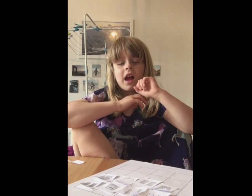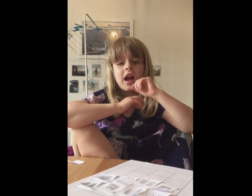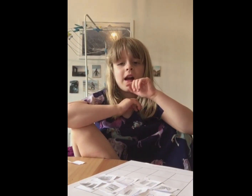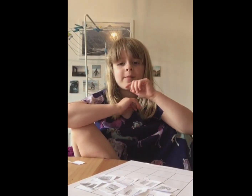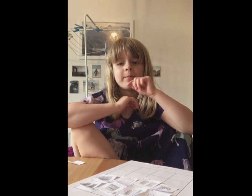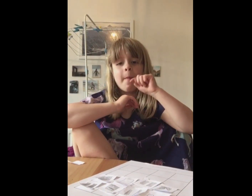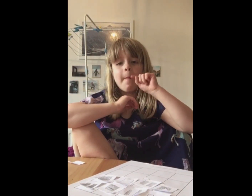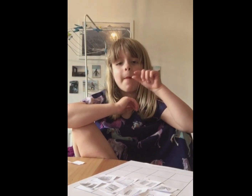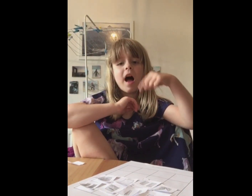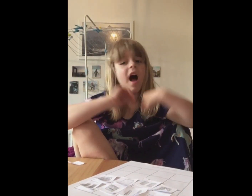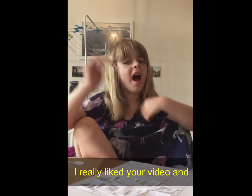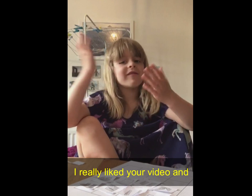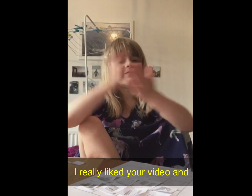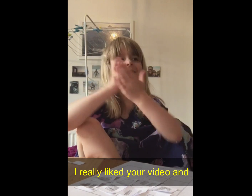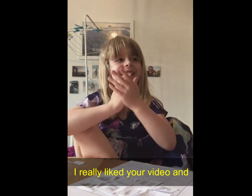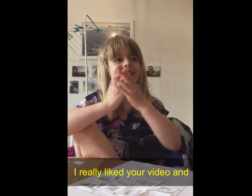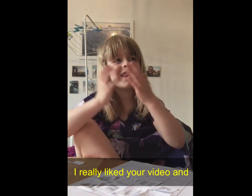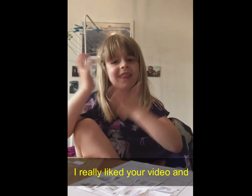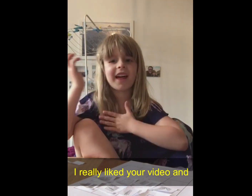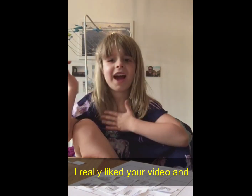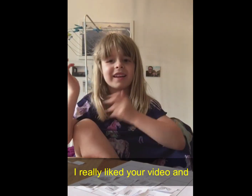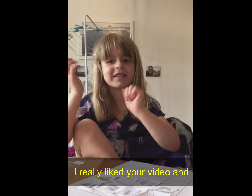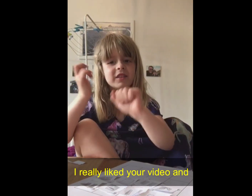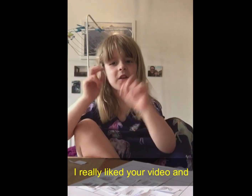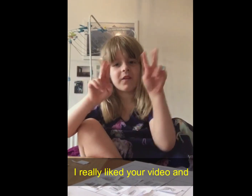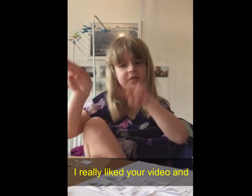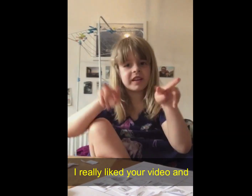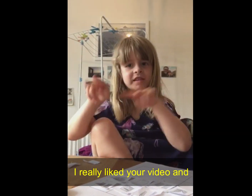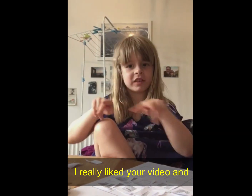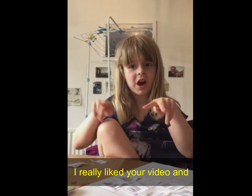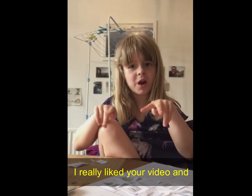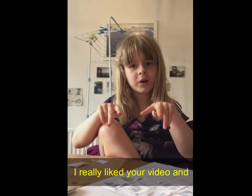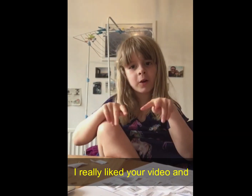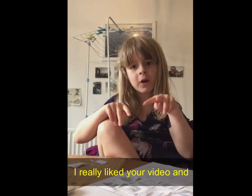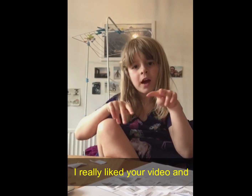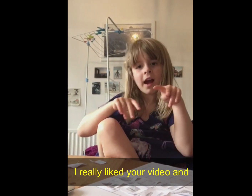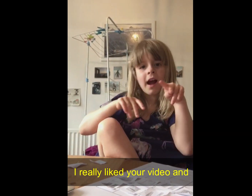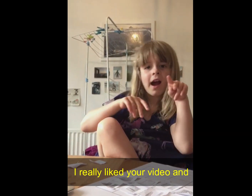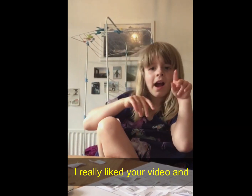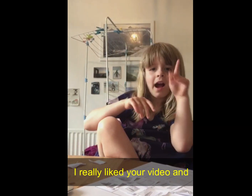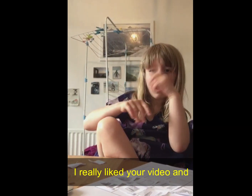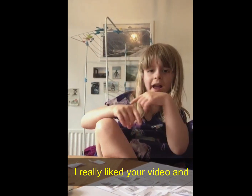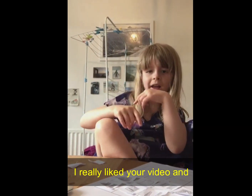I really liked your video and